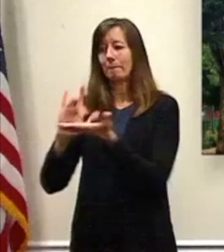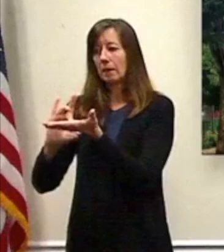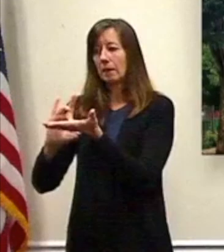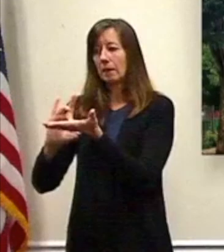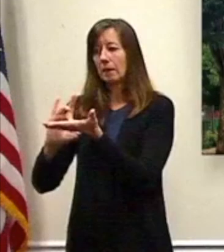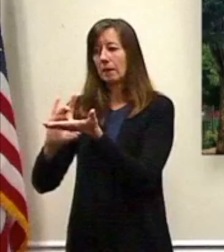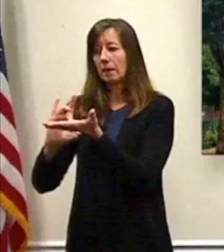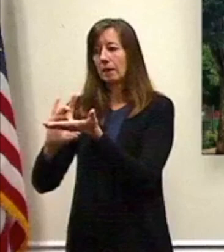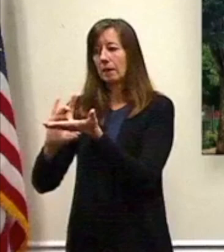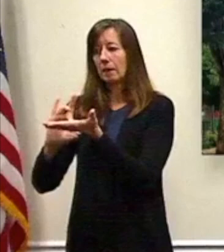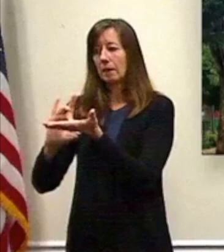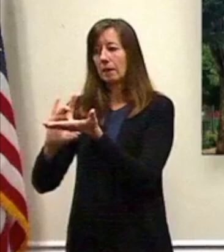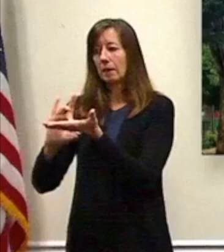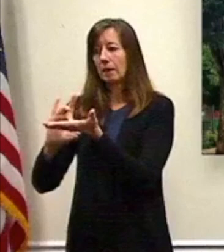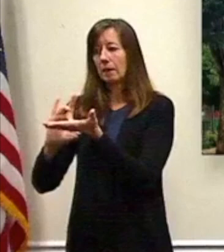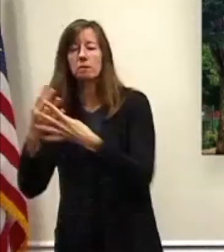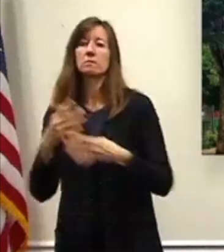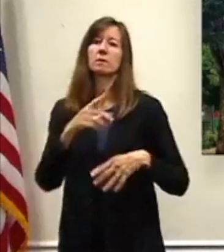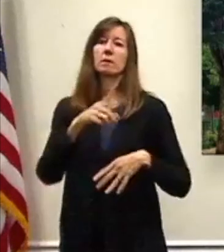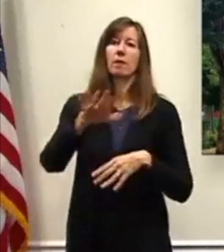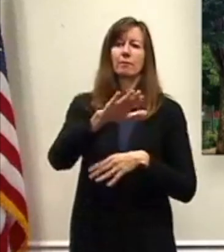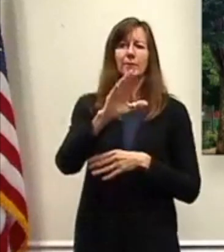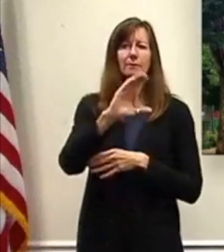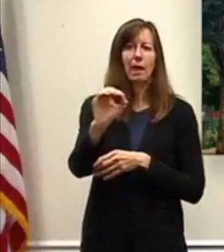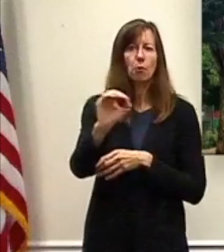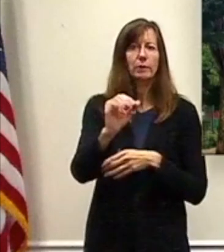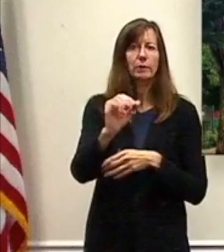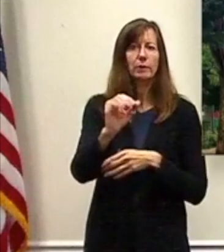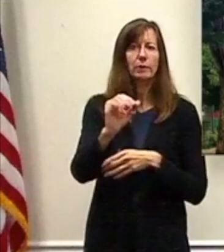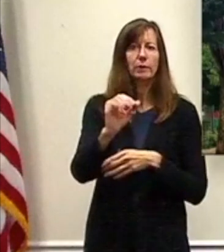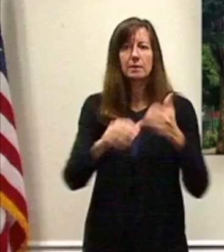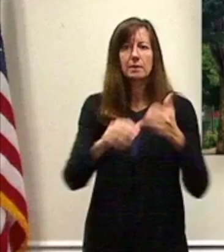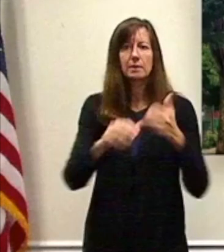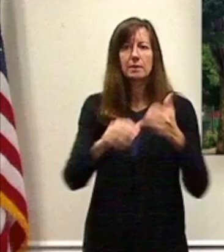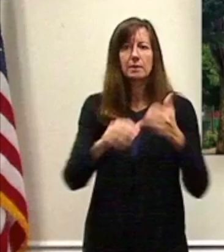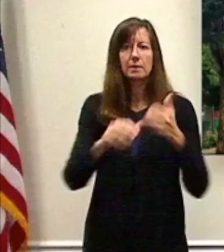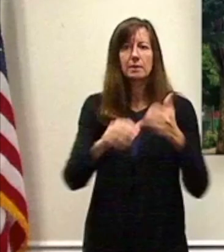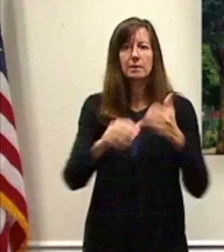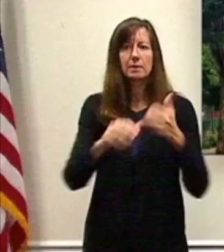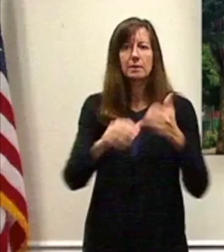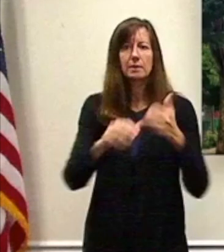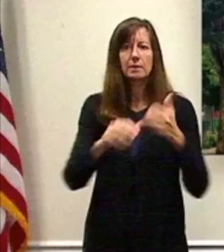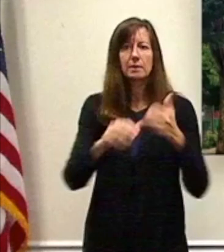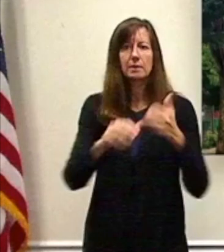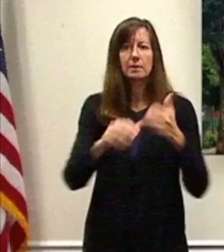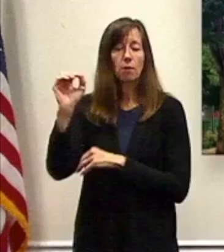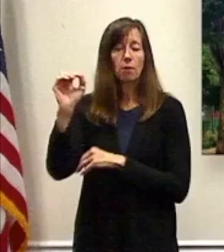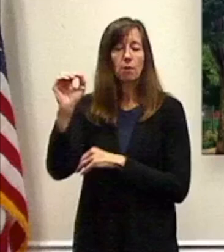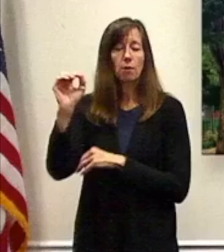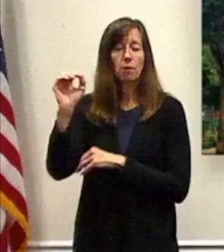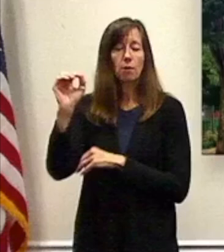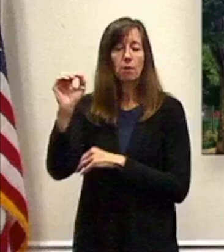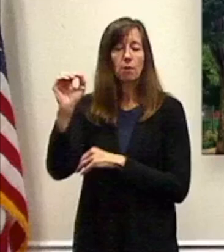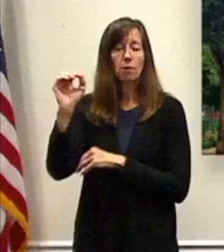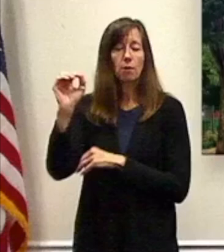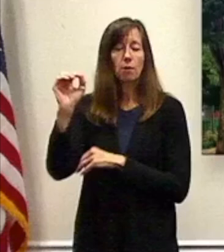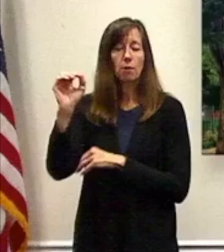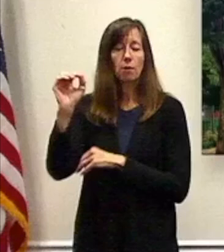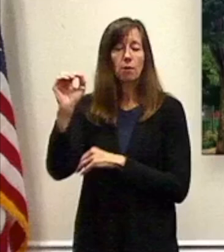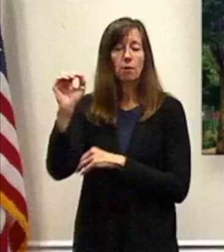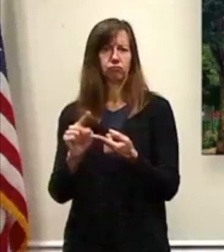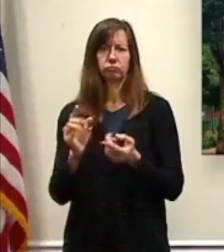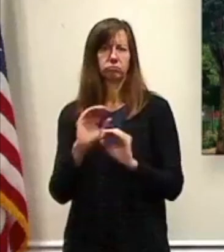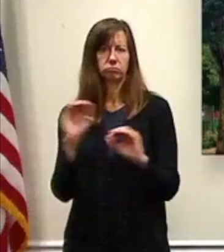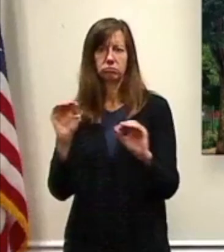substance use disorder assistance countywide. None of this is being reduced. I think that what you will experience is more of an